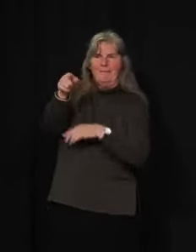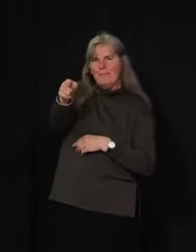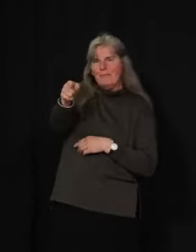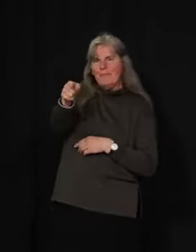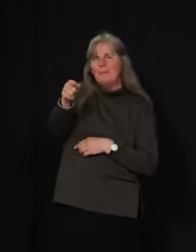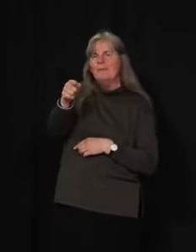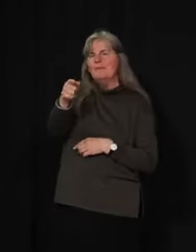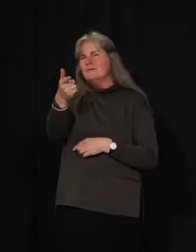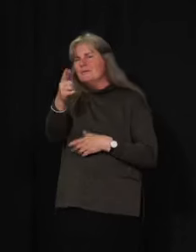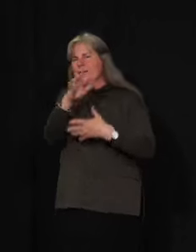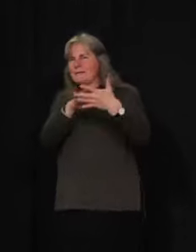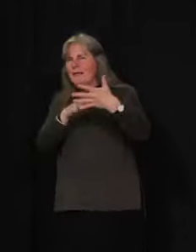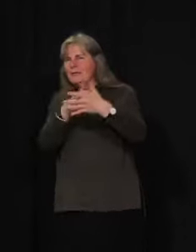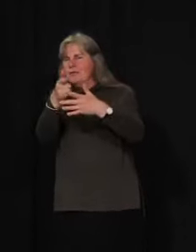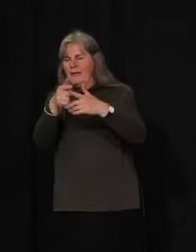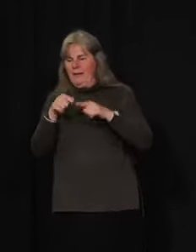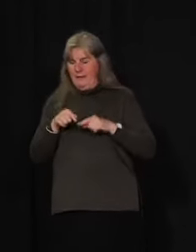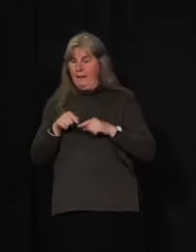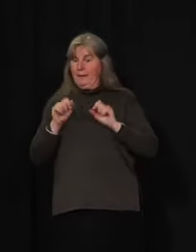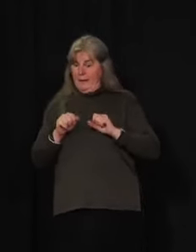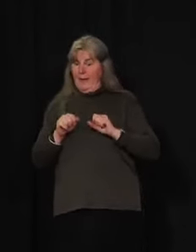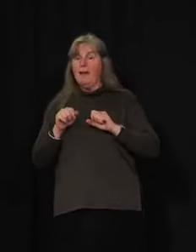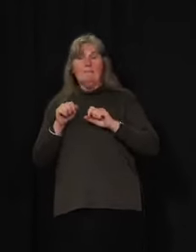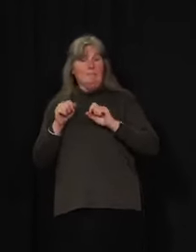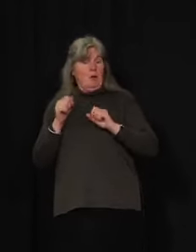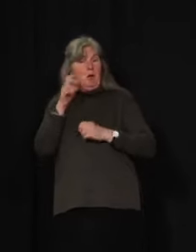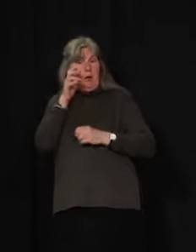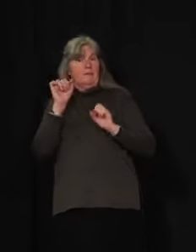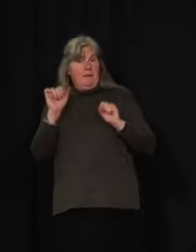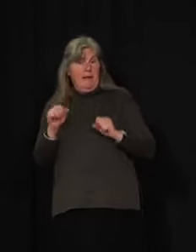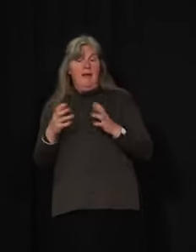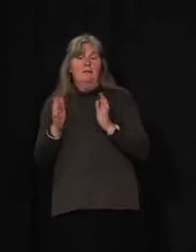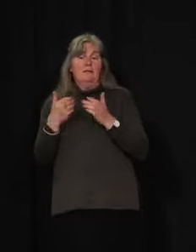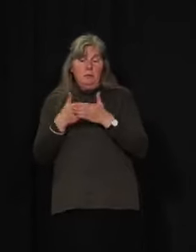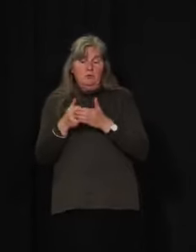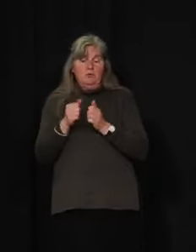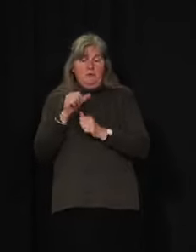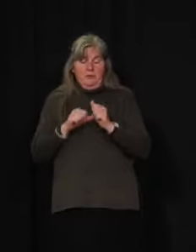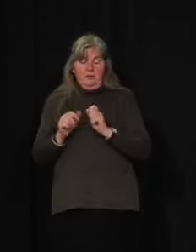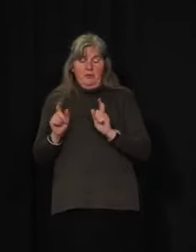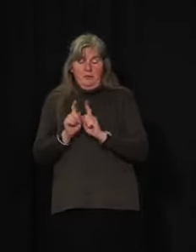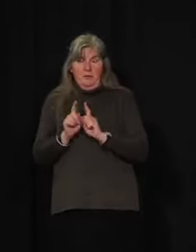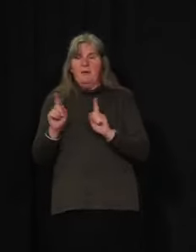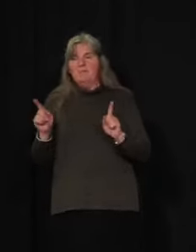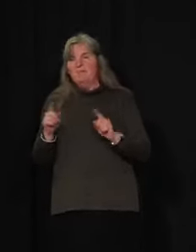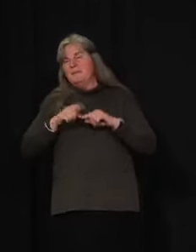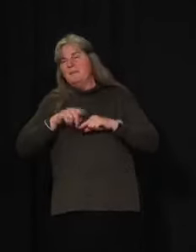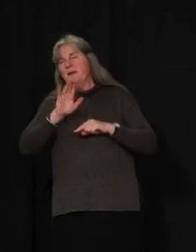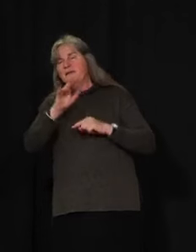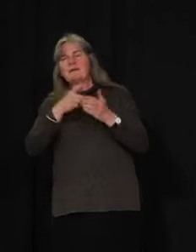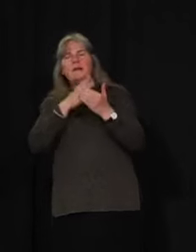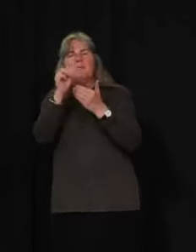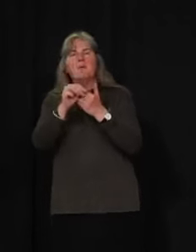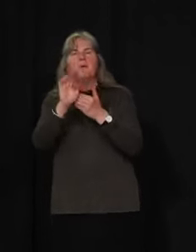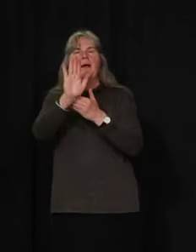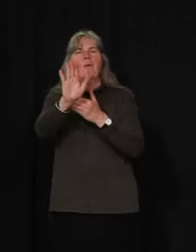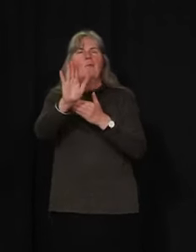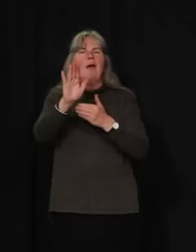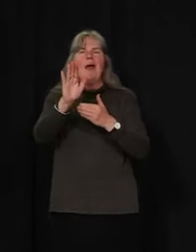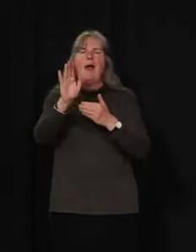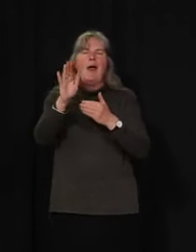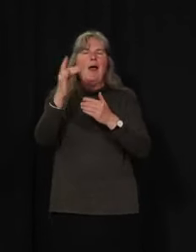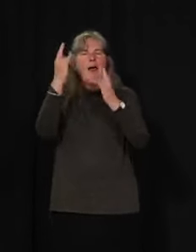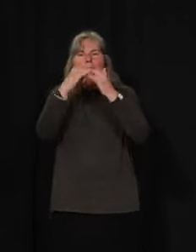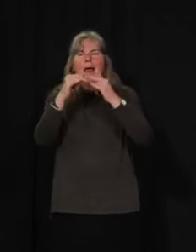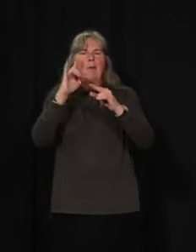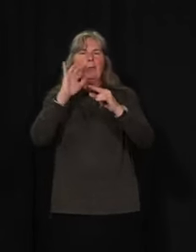being set up. So, in principle, that could occur, but it really might depend on some other factors that are not primarily health